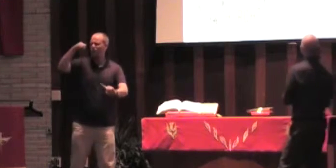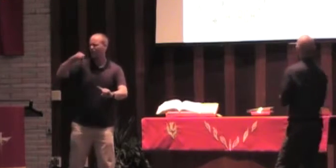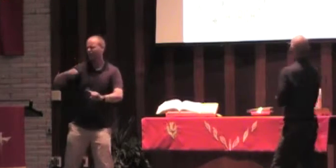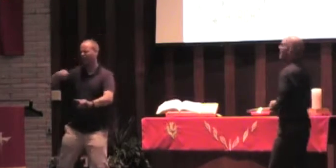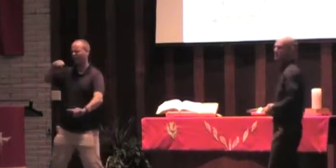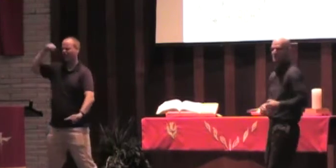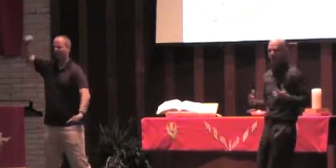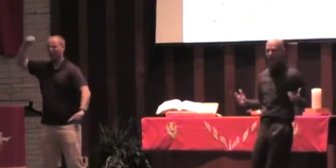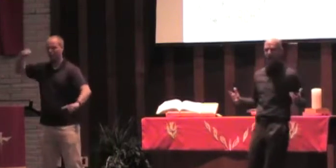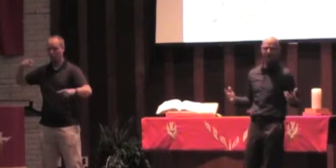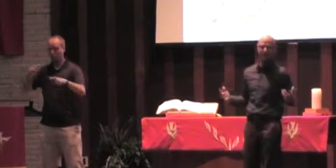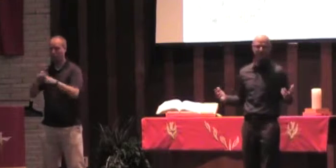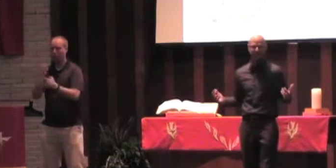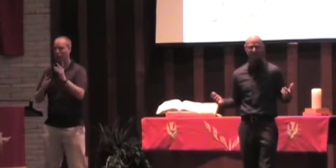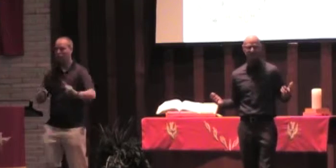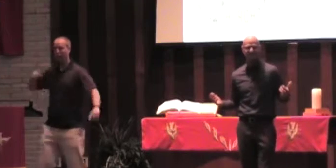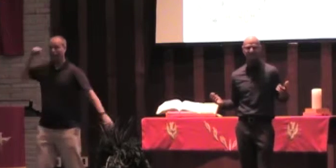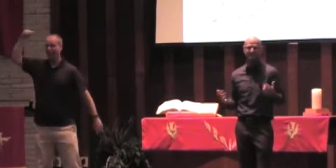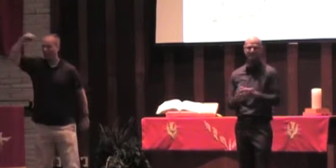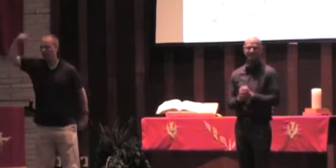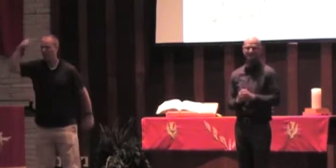did not even know why they were there.